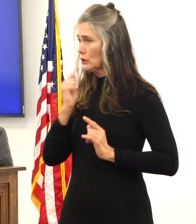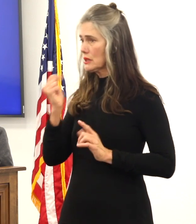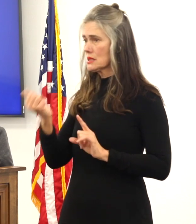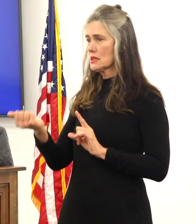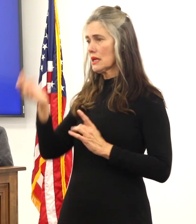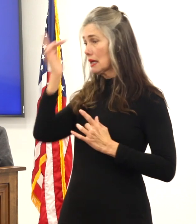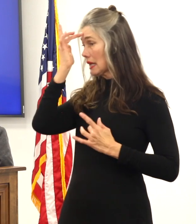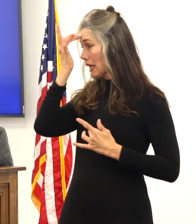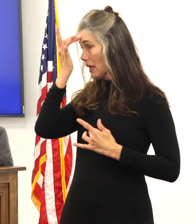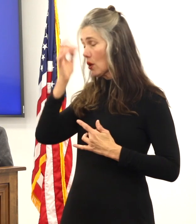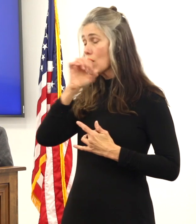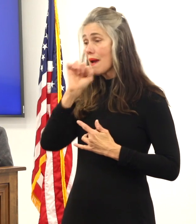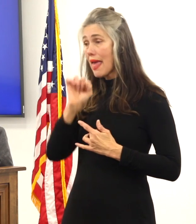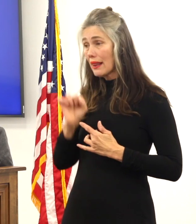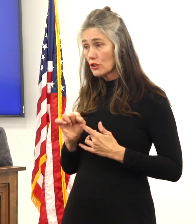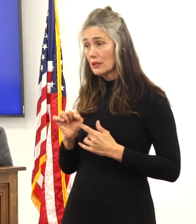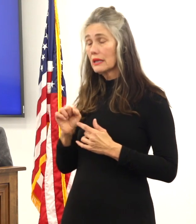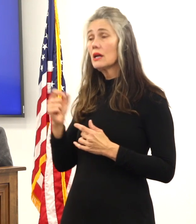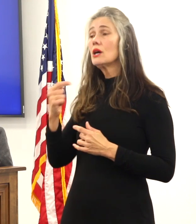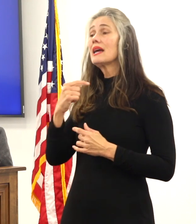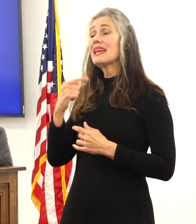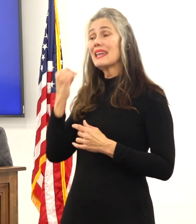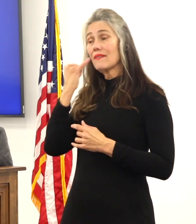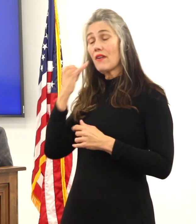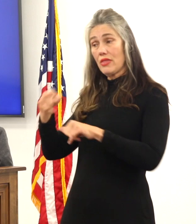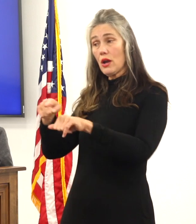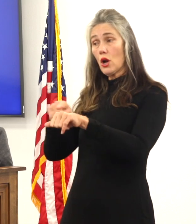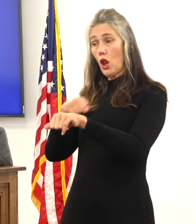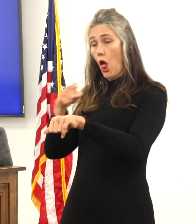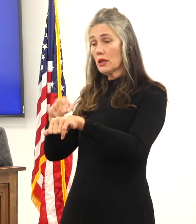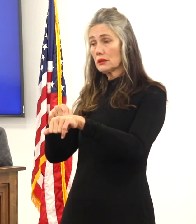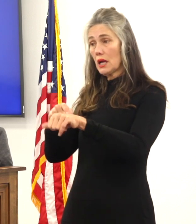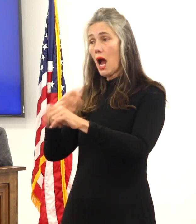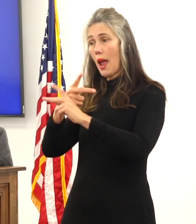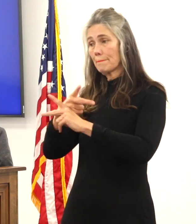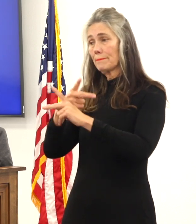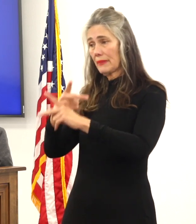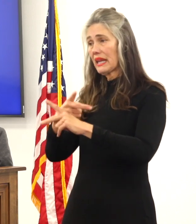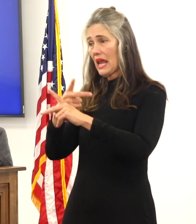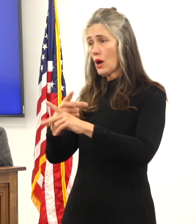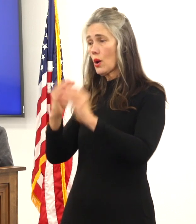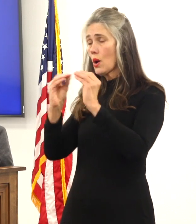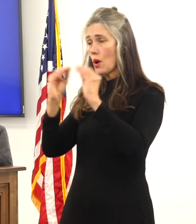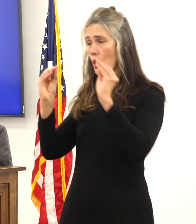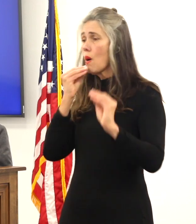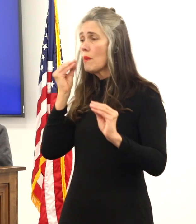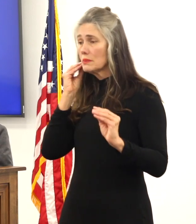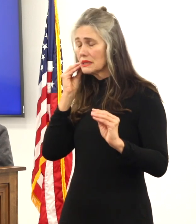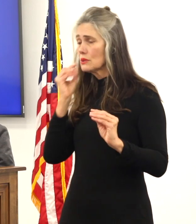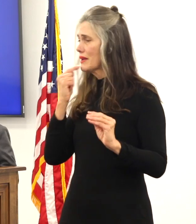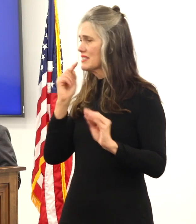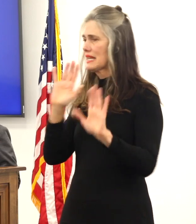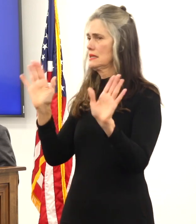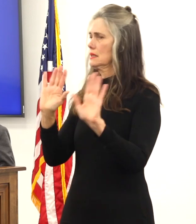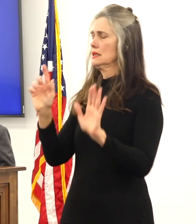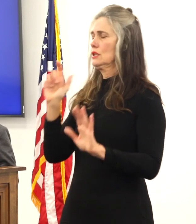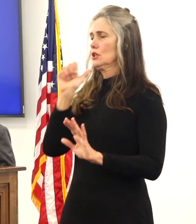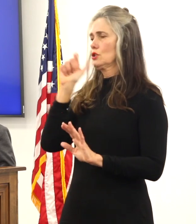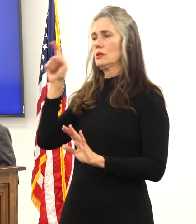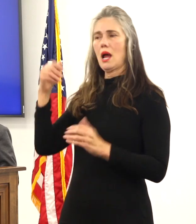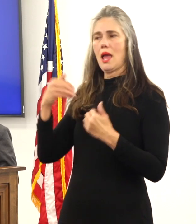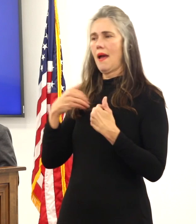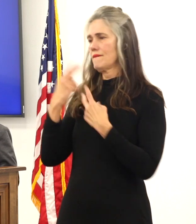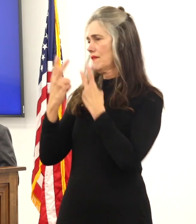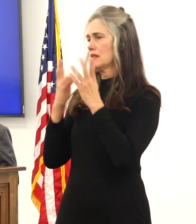facilities we have actually said that there should be no visitation in those situations short of that